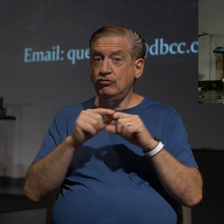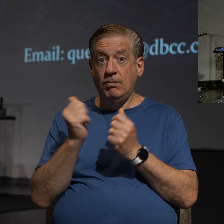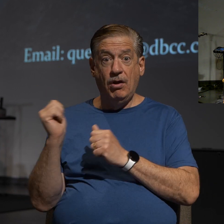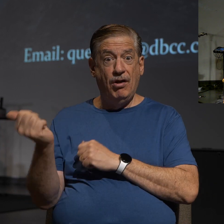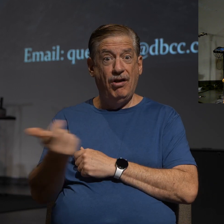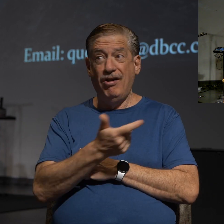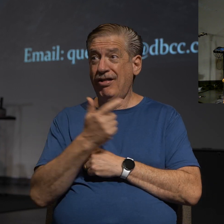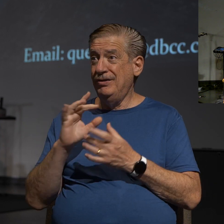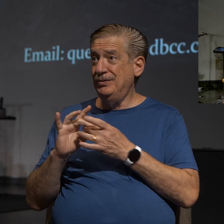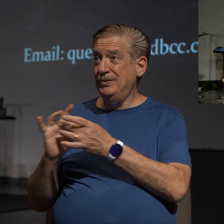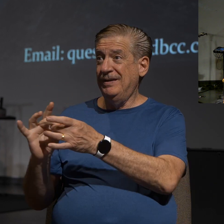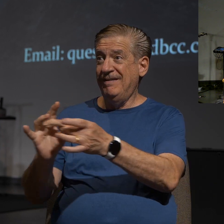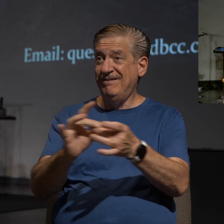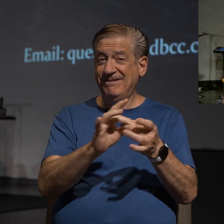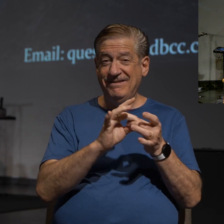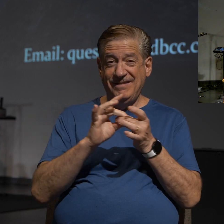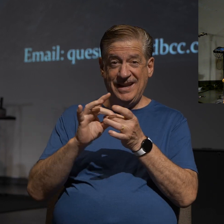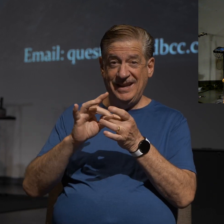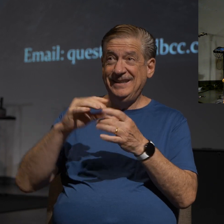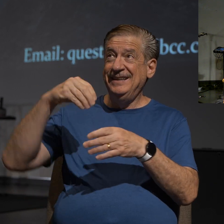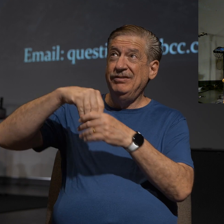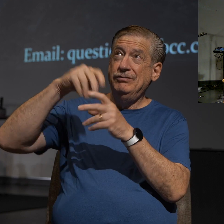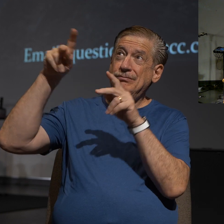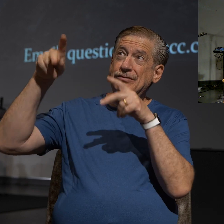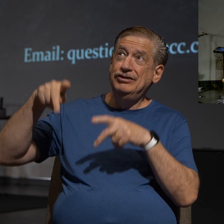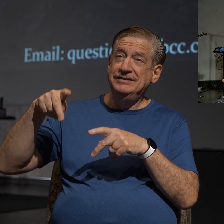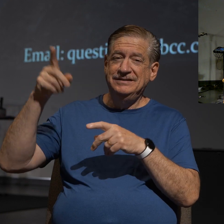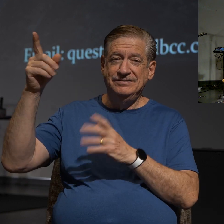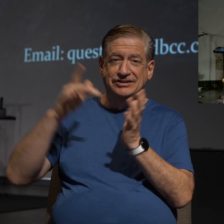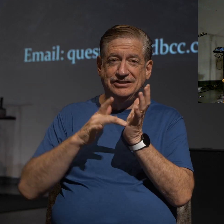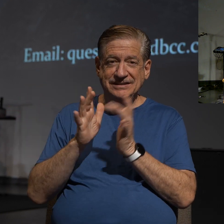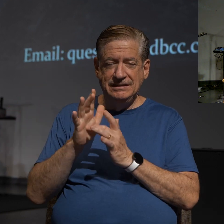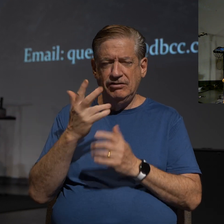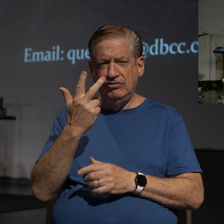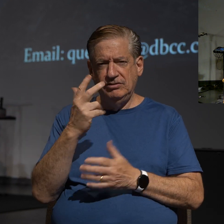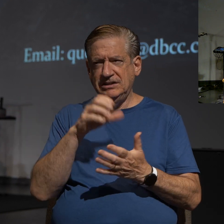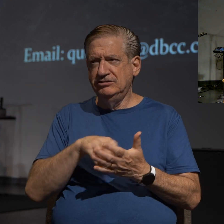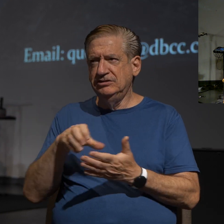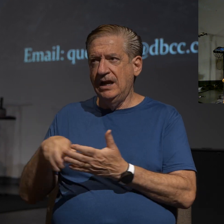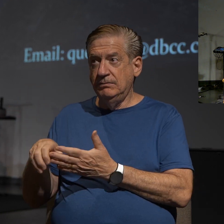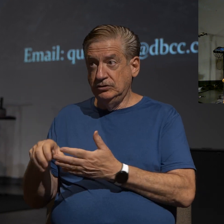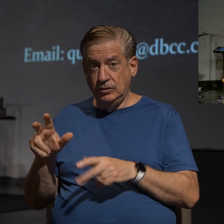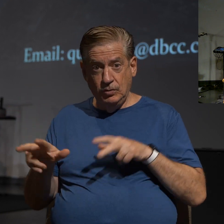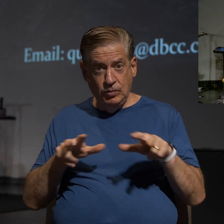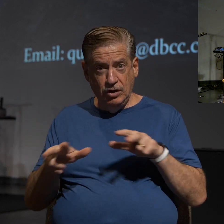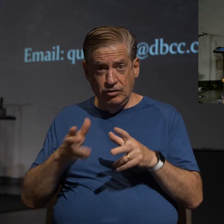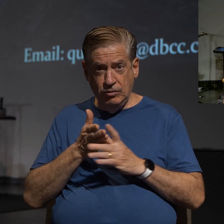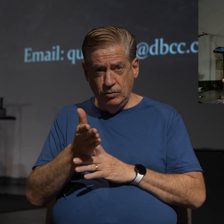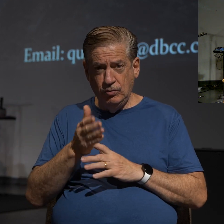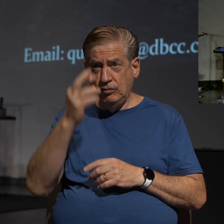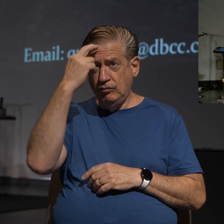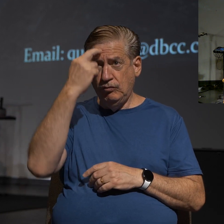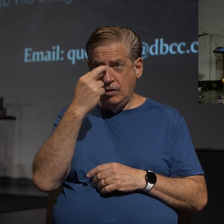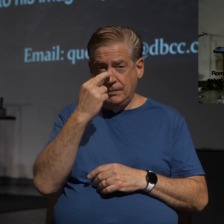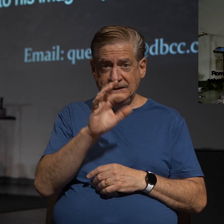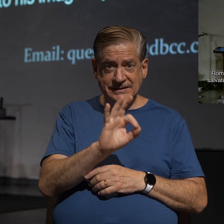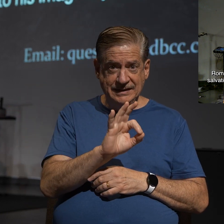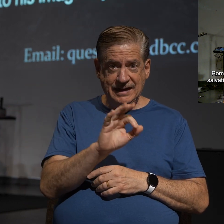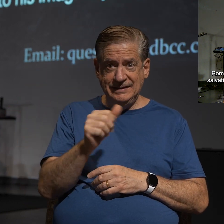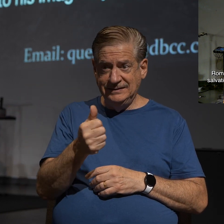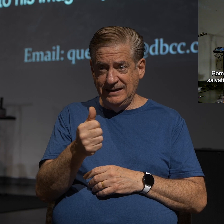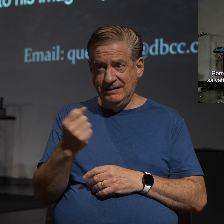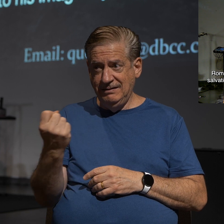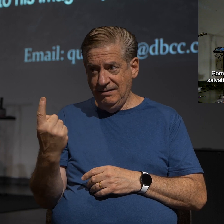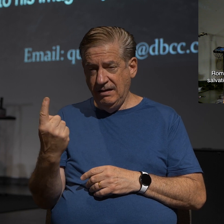around the person of Jesus. And in these three chapters we're currently walking through, Romans 9, 10, and 11,